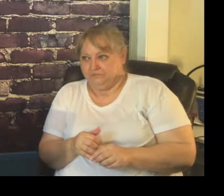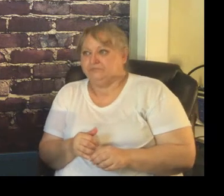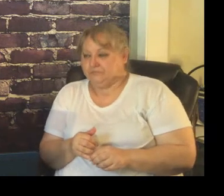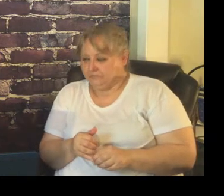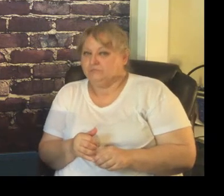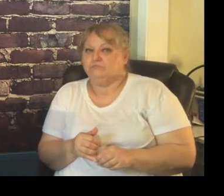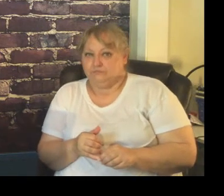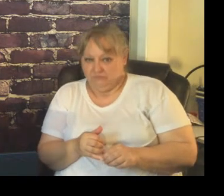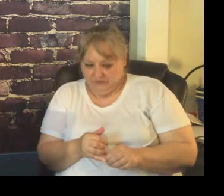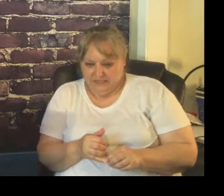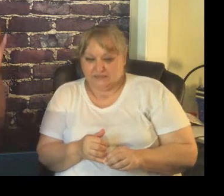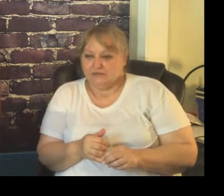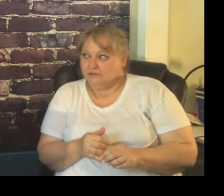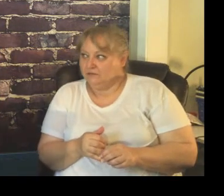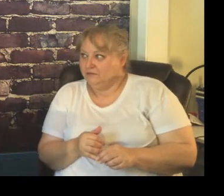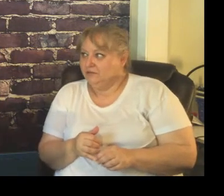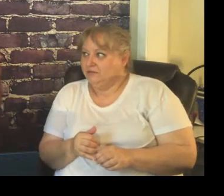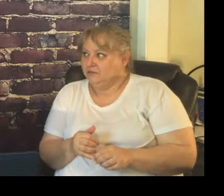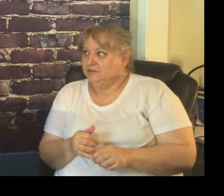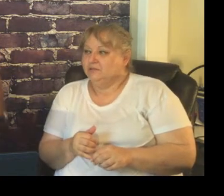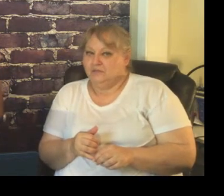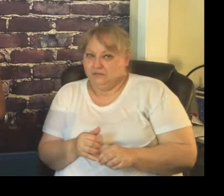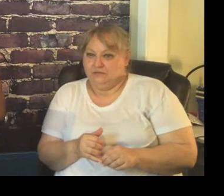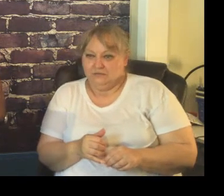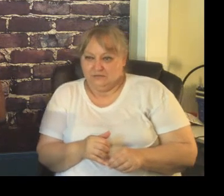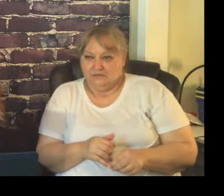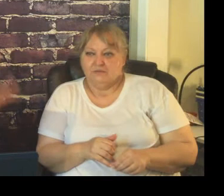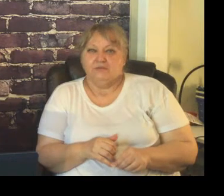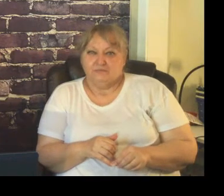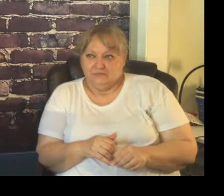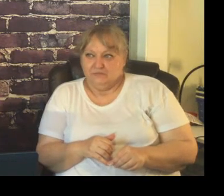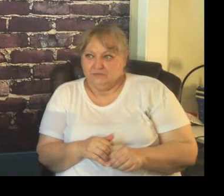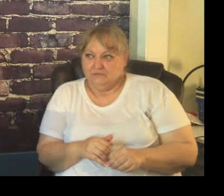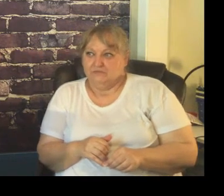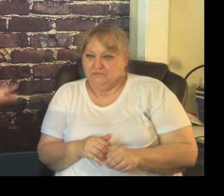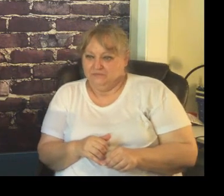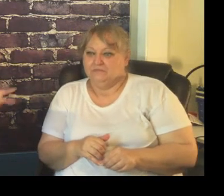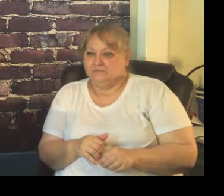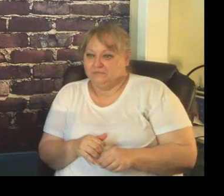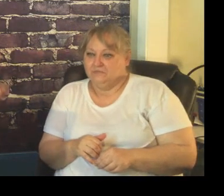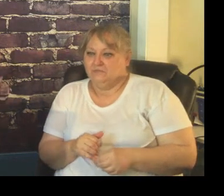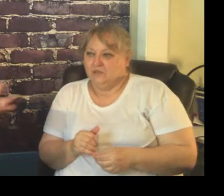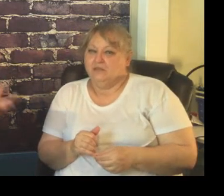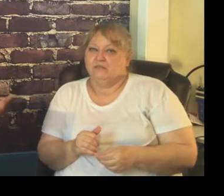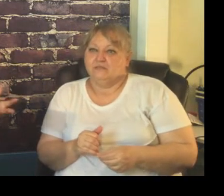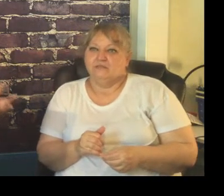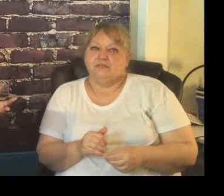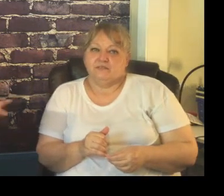individually as they come in so that means they're going to come into your classroom and they're going to need to have some